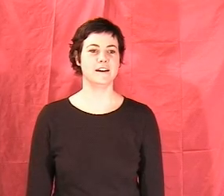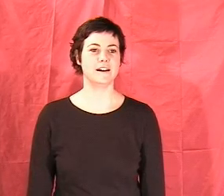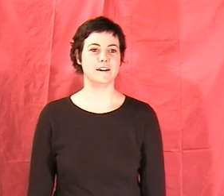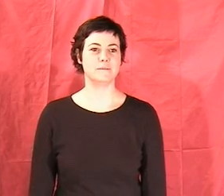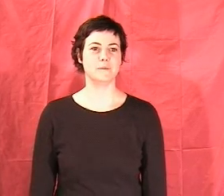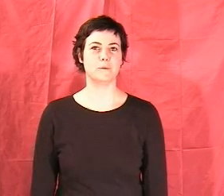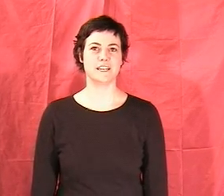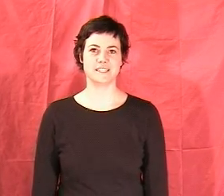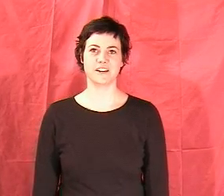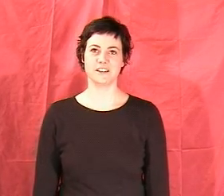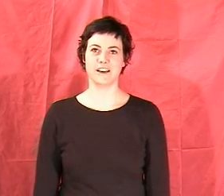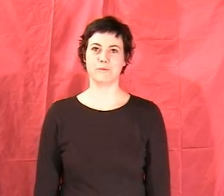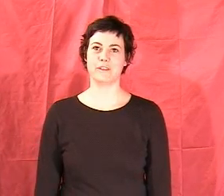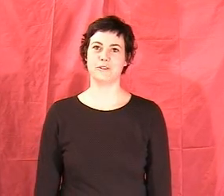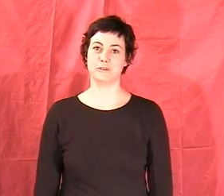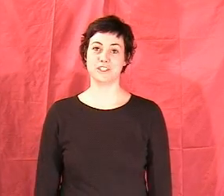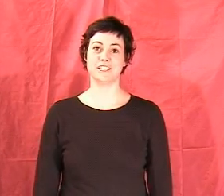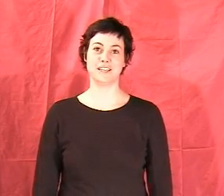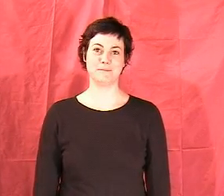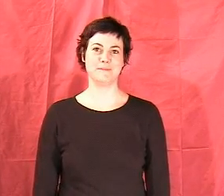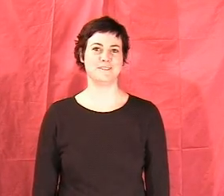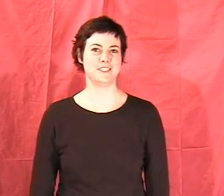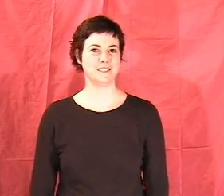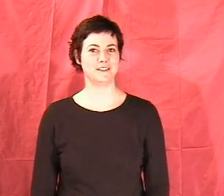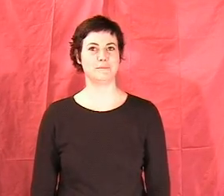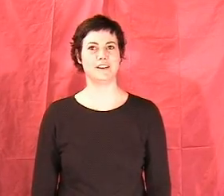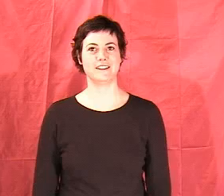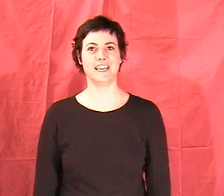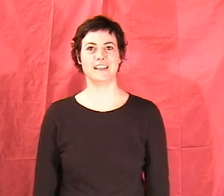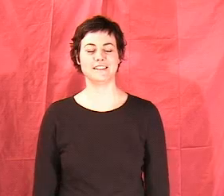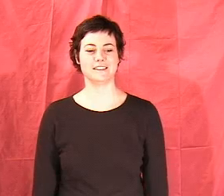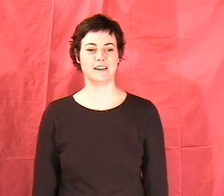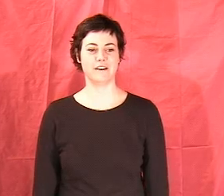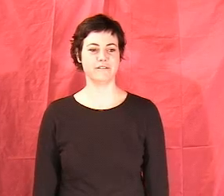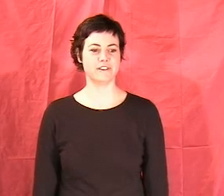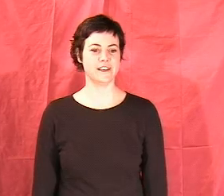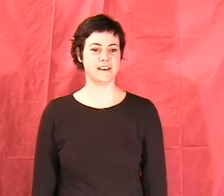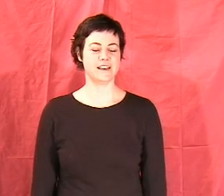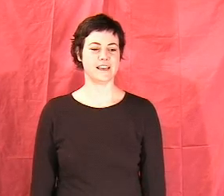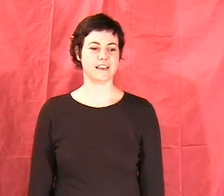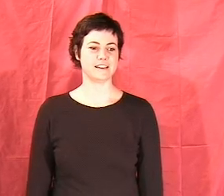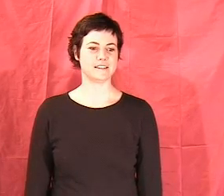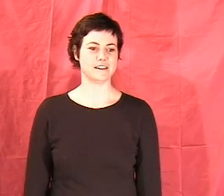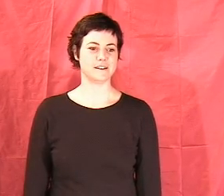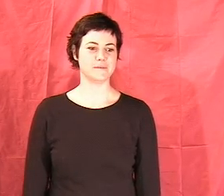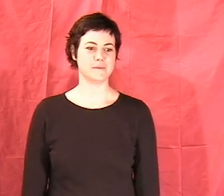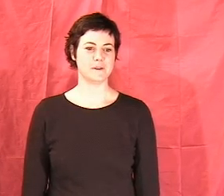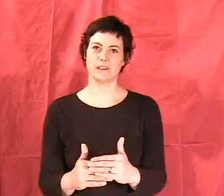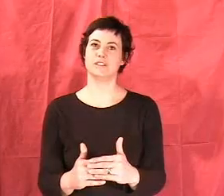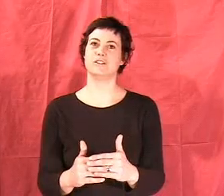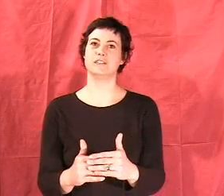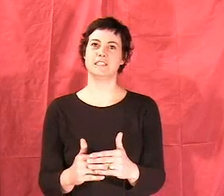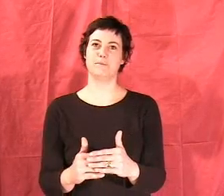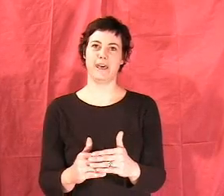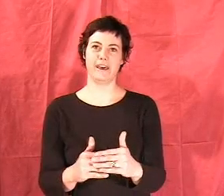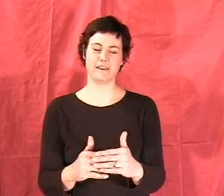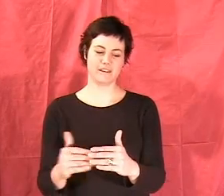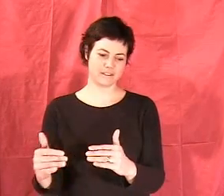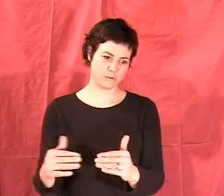And wet his hair down without drenching him. Just a little bit on the ends is enough. And I started in the back and